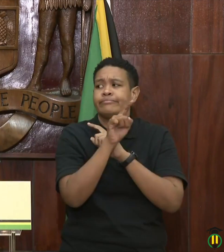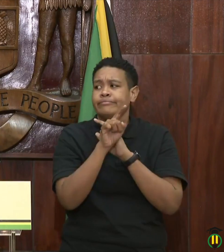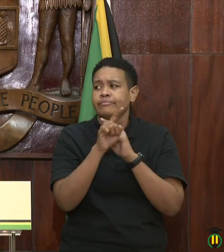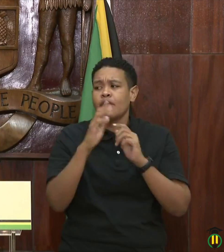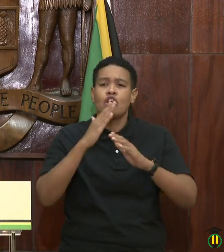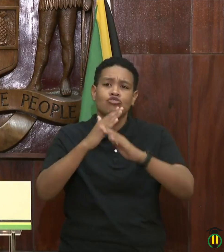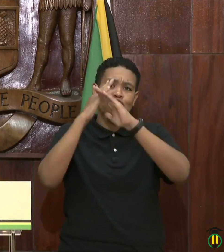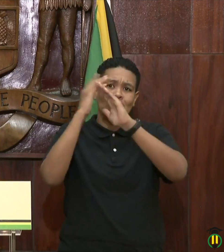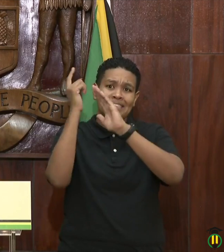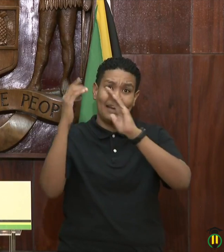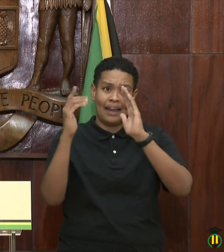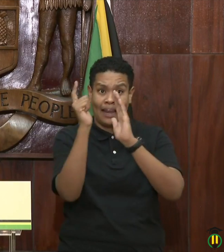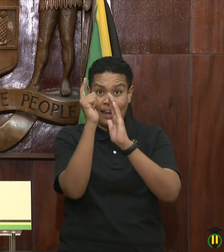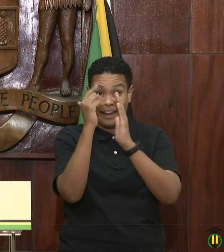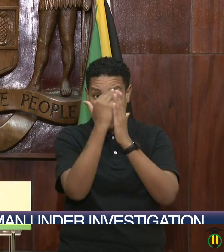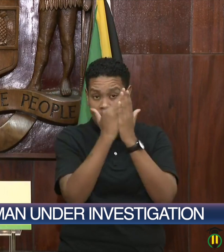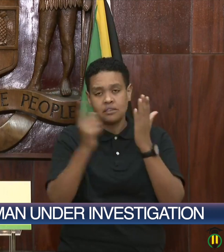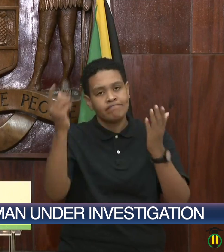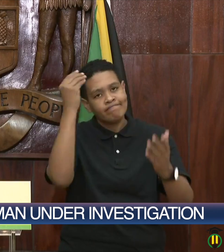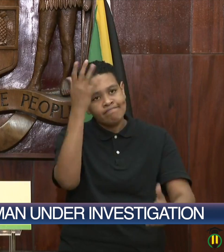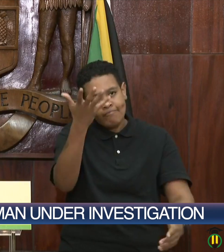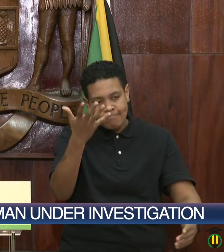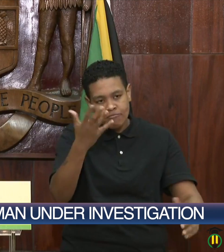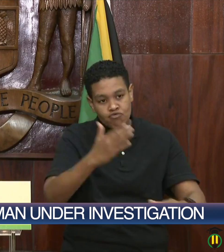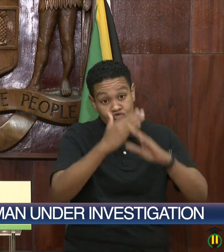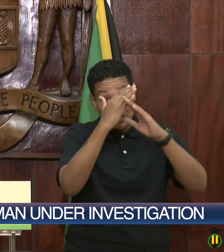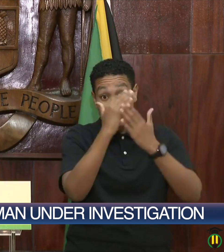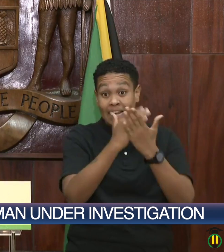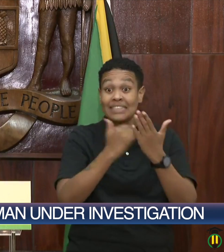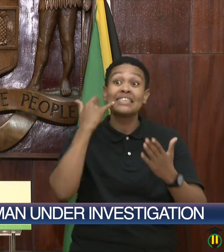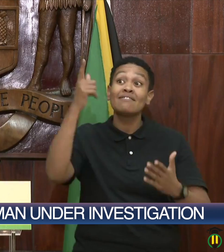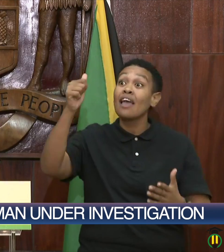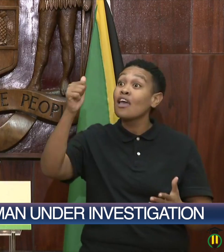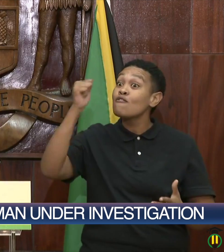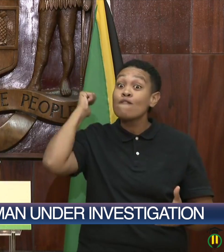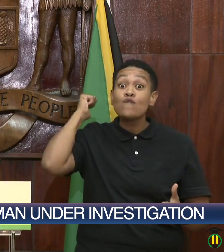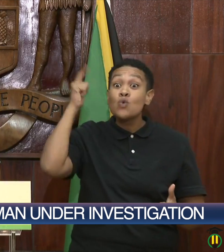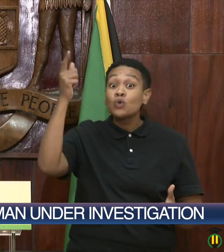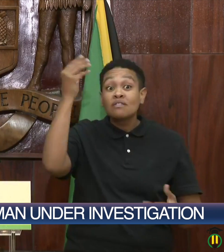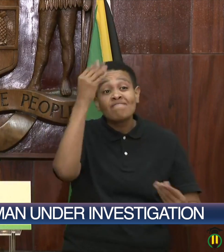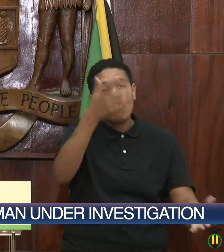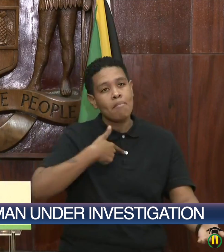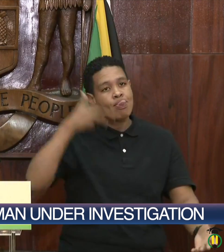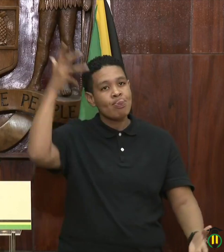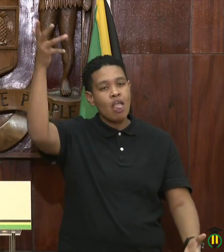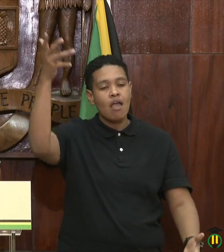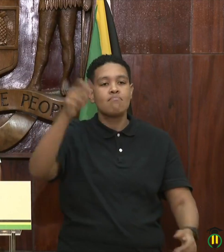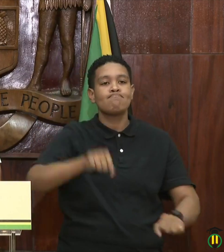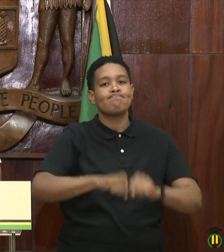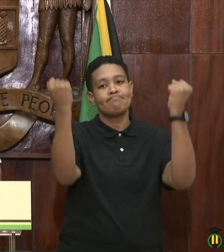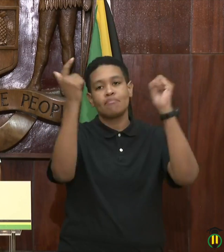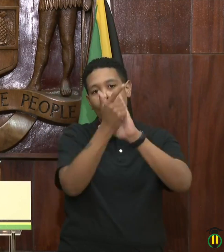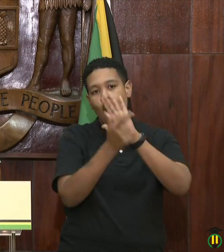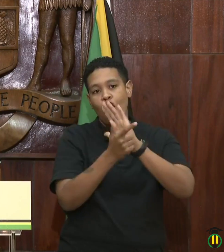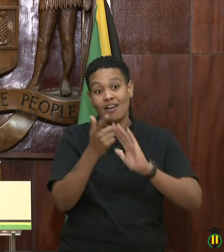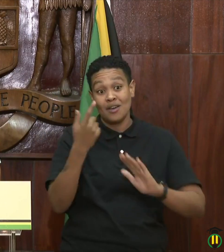restricted list that they declare. And if they fail to declare, then they would have committed a breach. And to the extent that